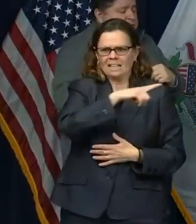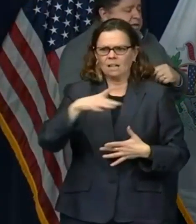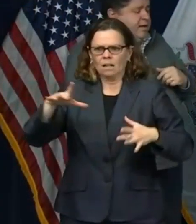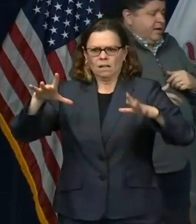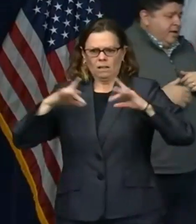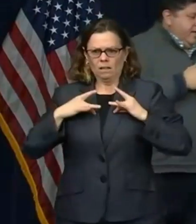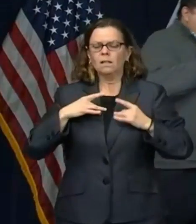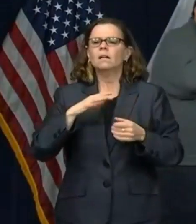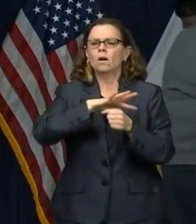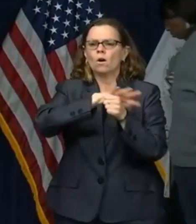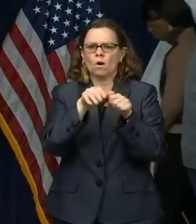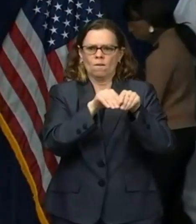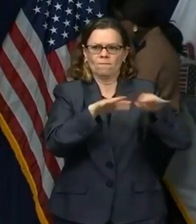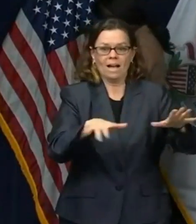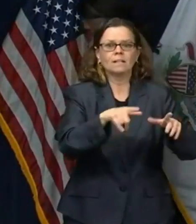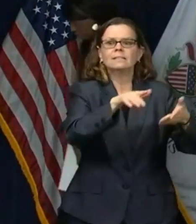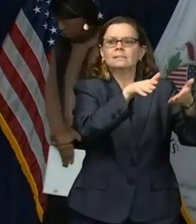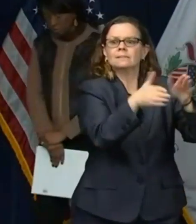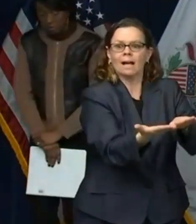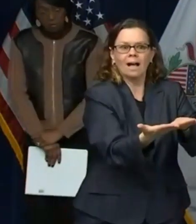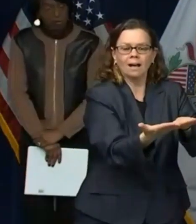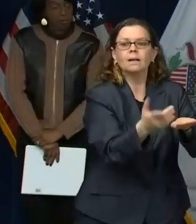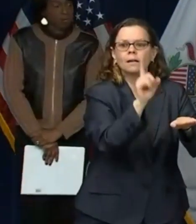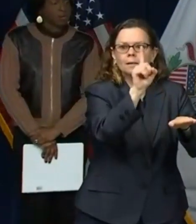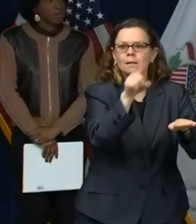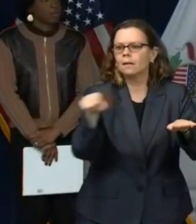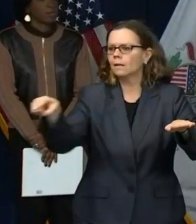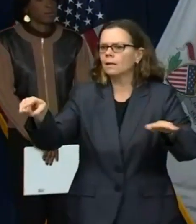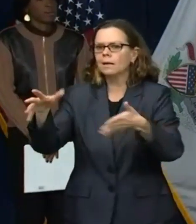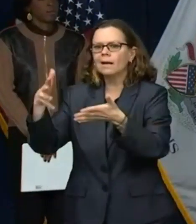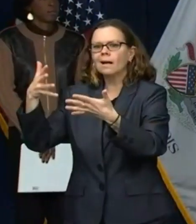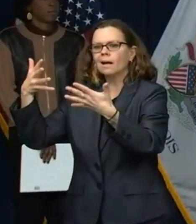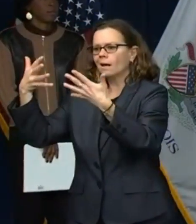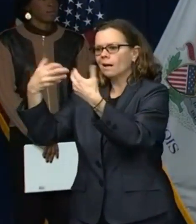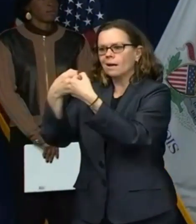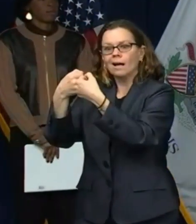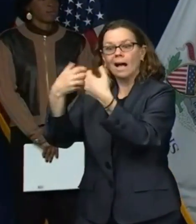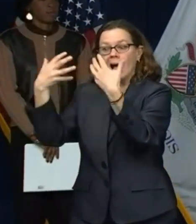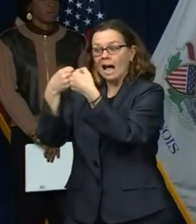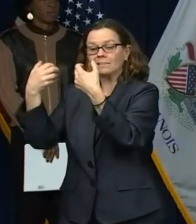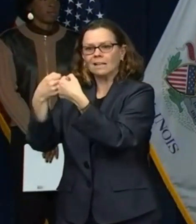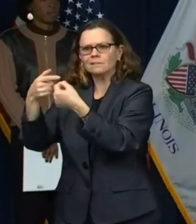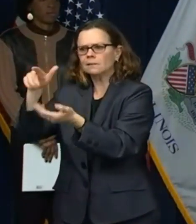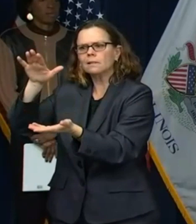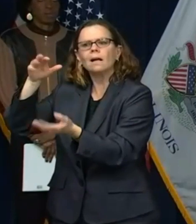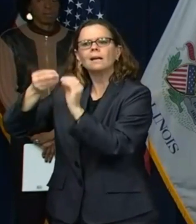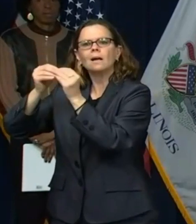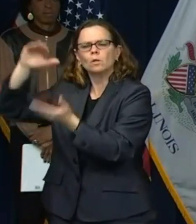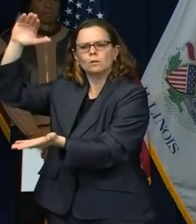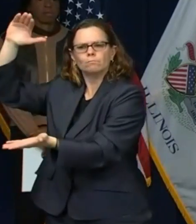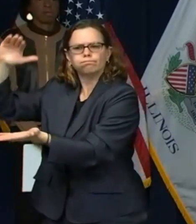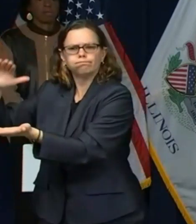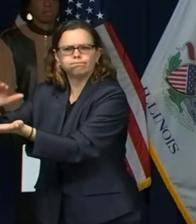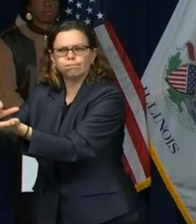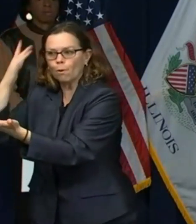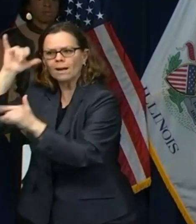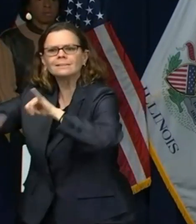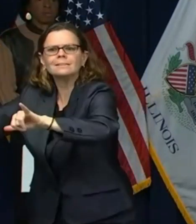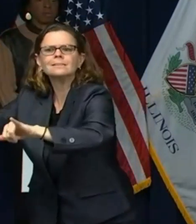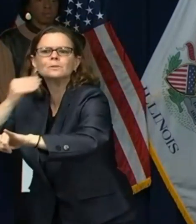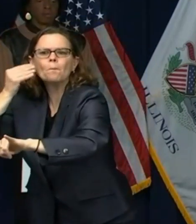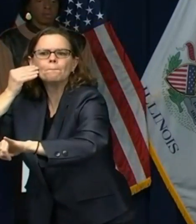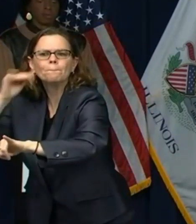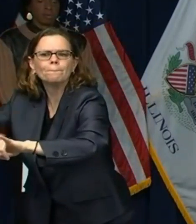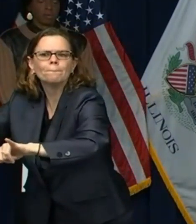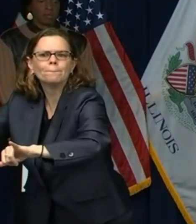the flu, that the, that COVID is considered 40 times more deadly than the flu, but certainly people can go look that up. Okay. Um,